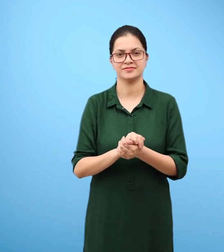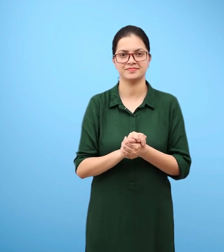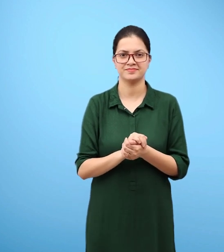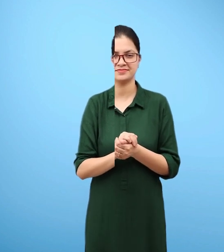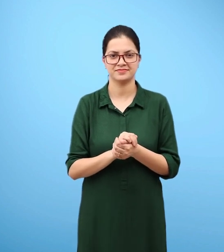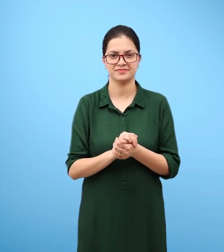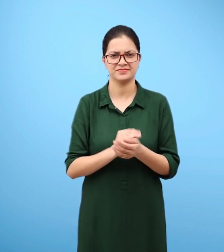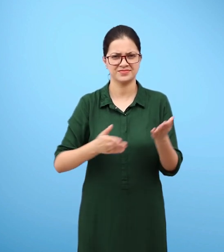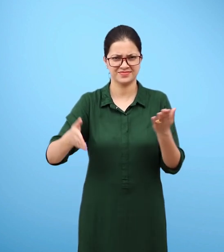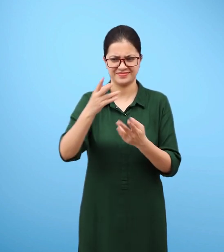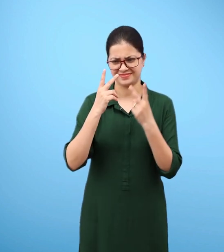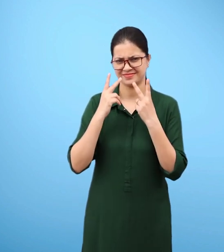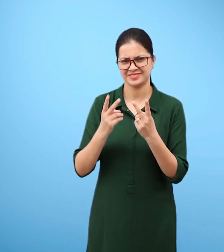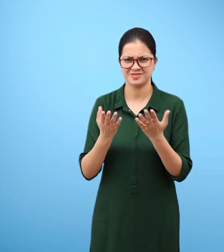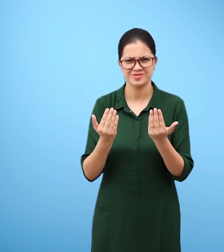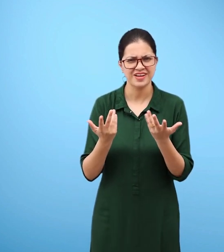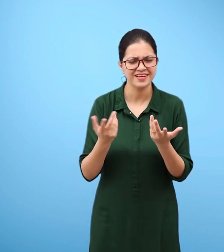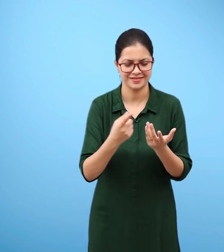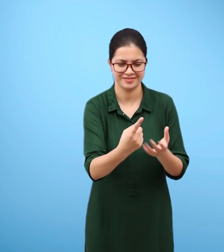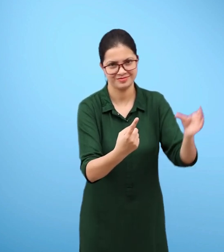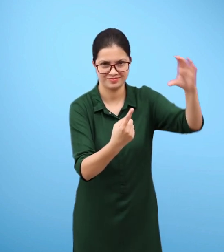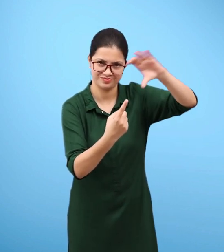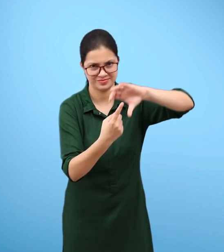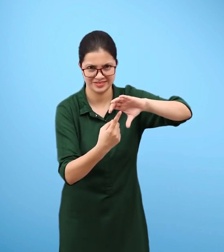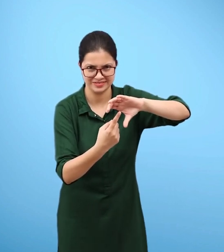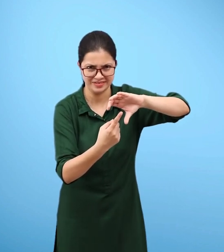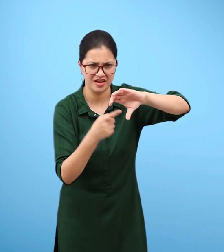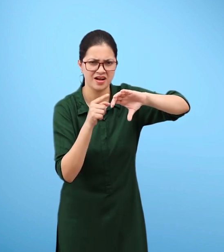Air has oxygen. Air